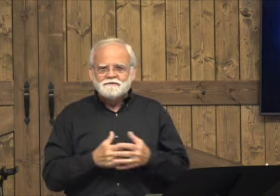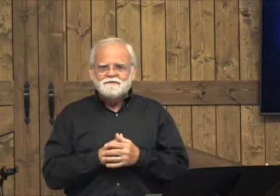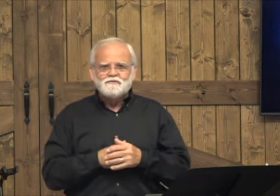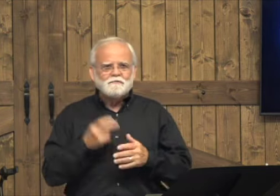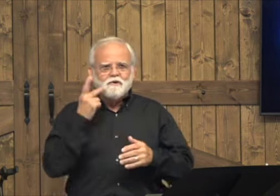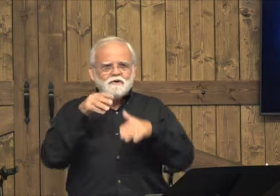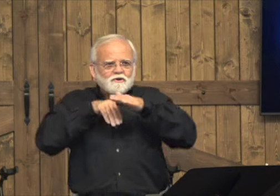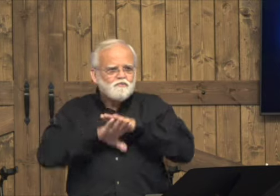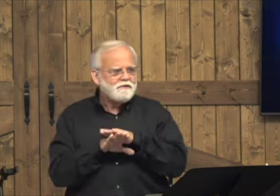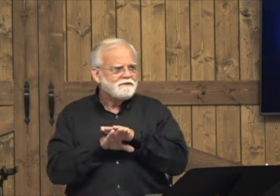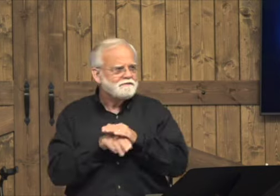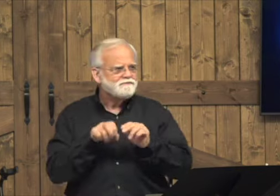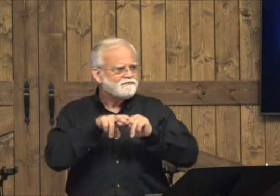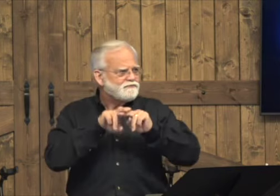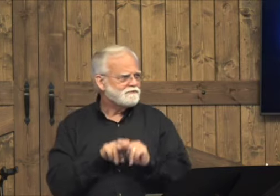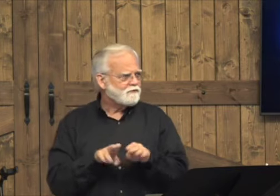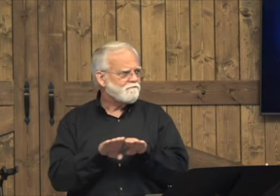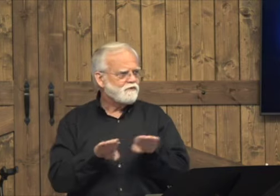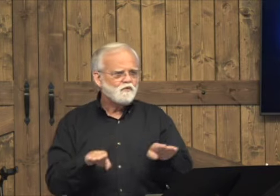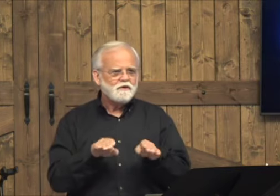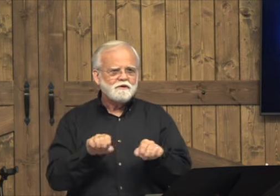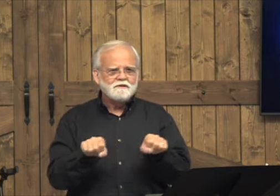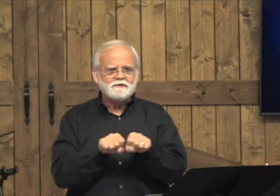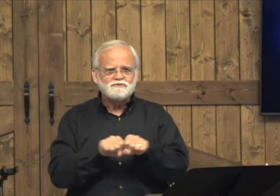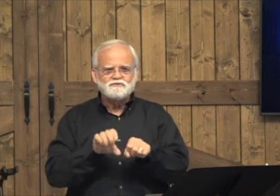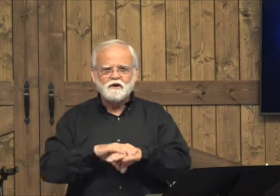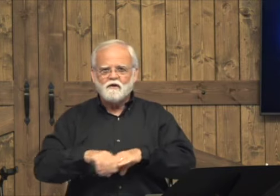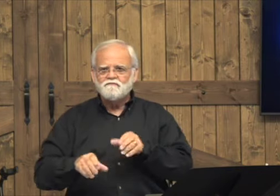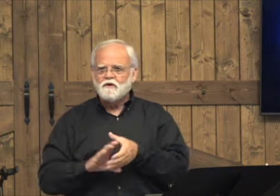They go in and out with staff housing there and they sit down on the floor.